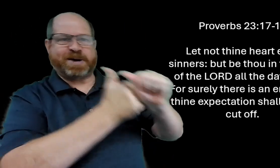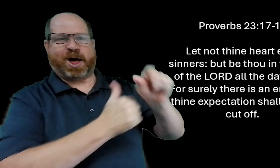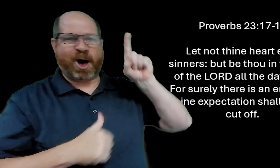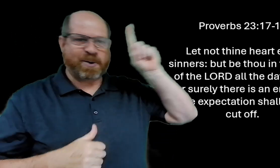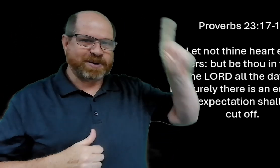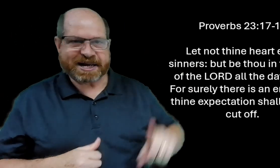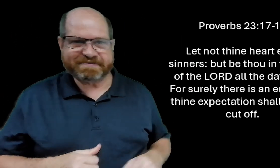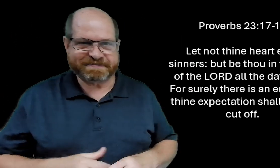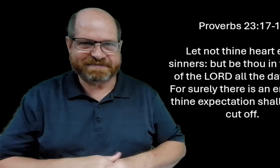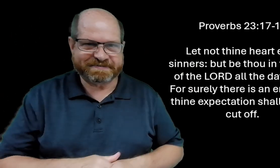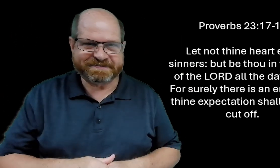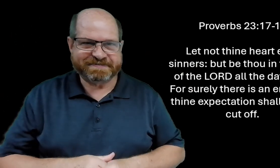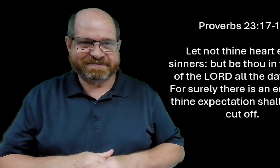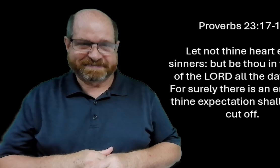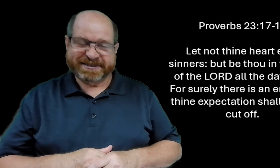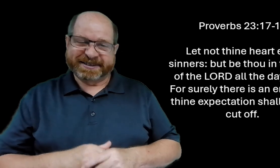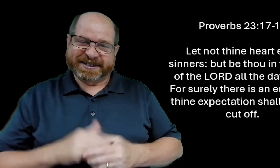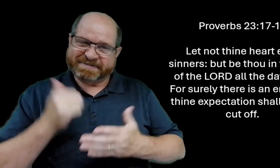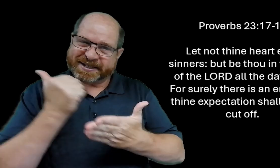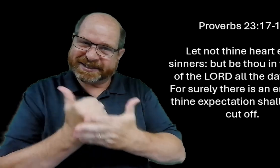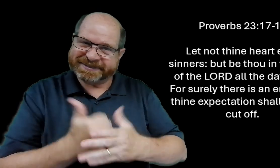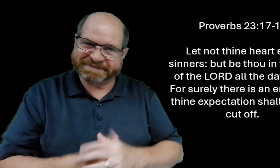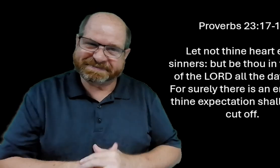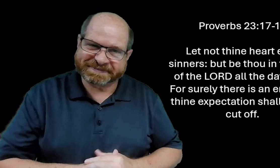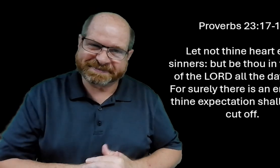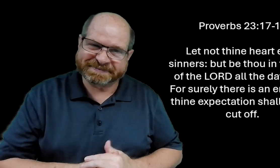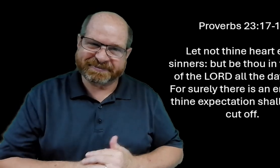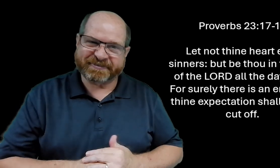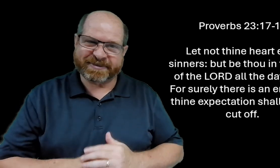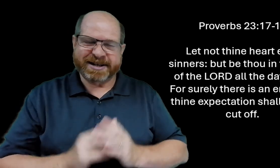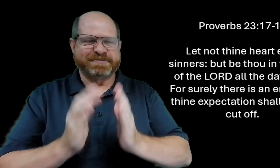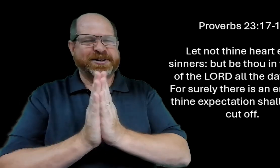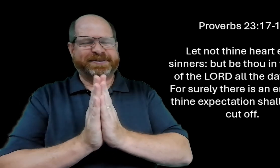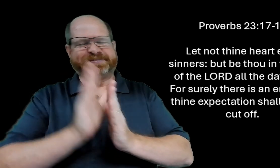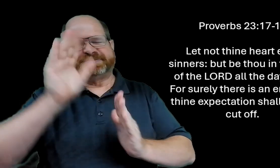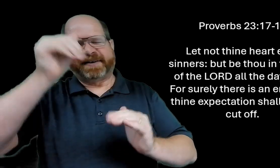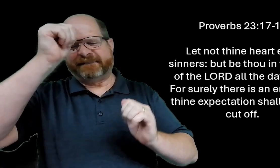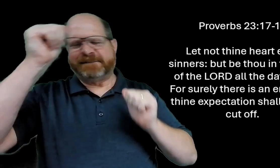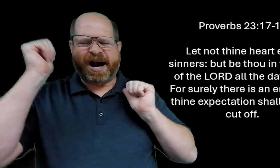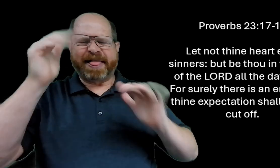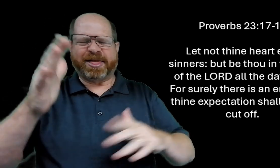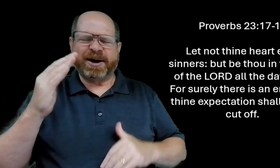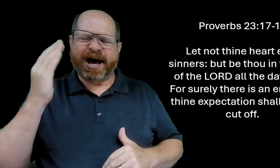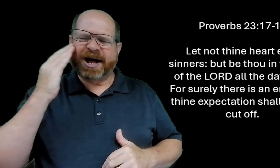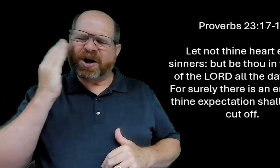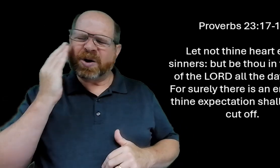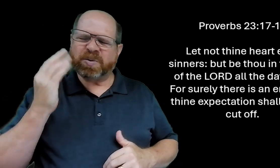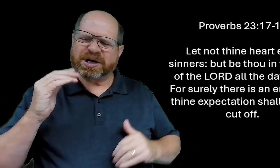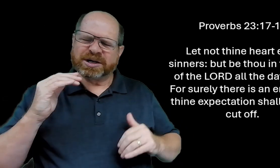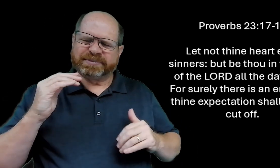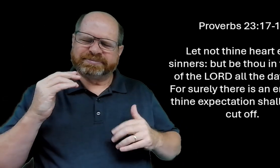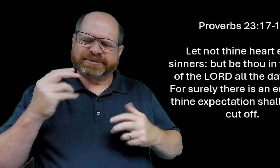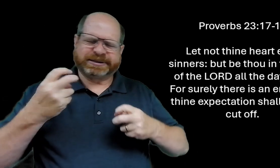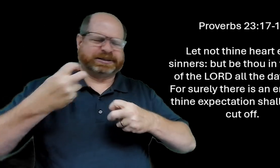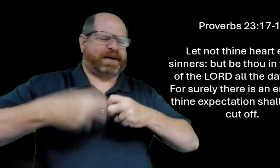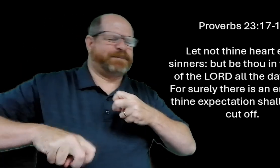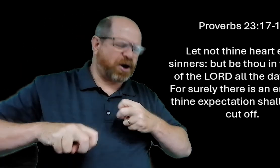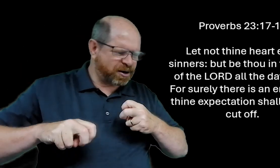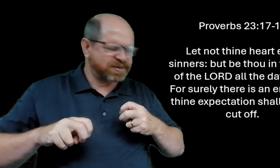when i don't understand i follow him amen let's pray heavenly father we know that